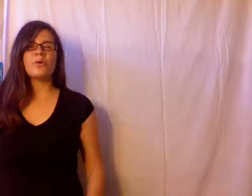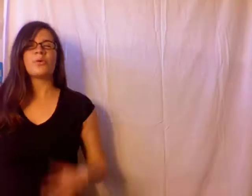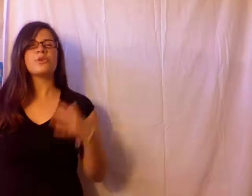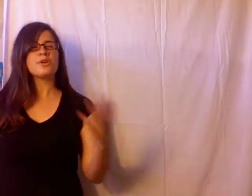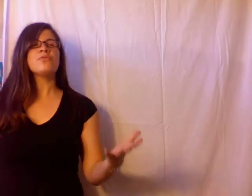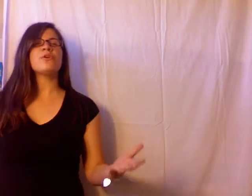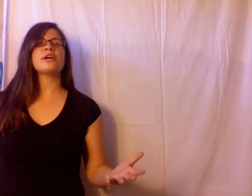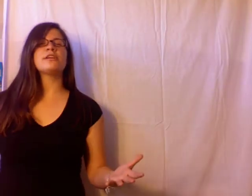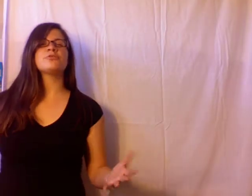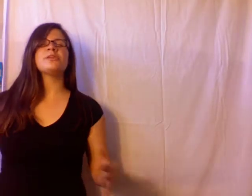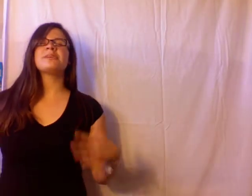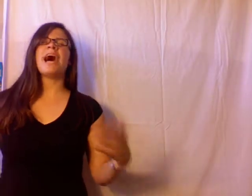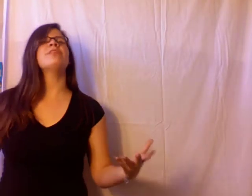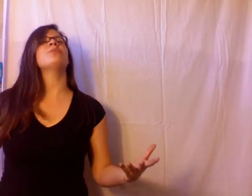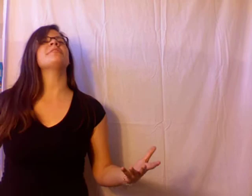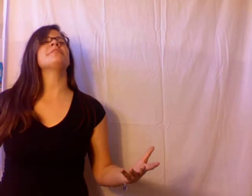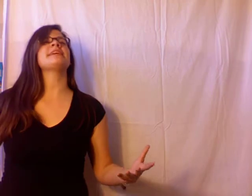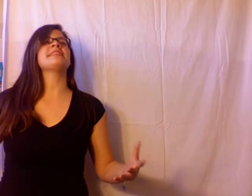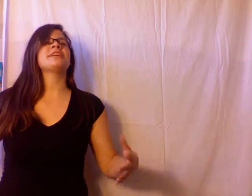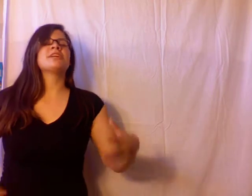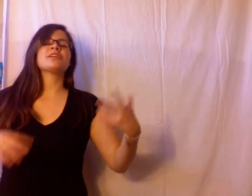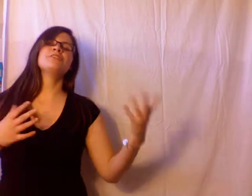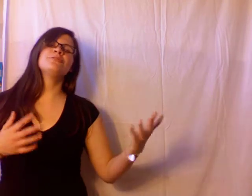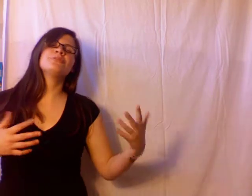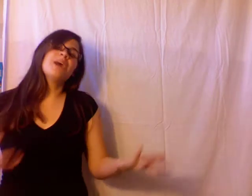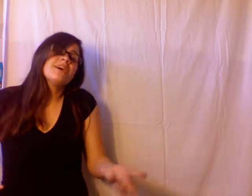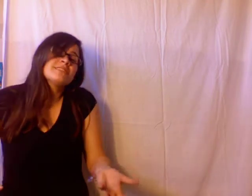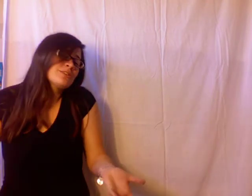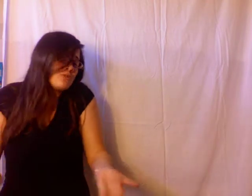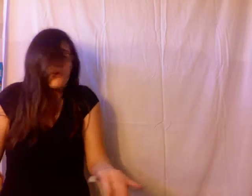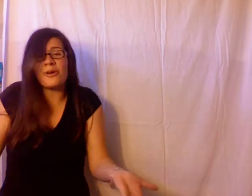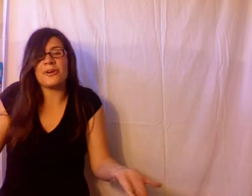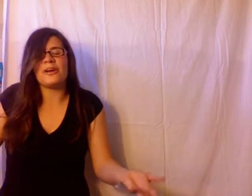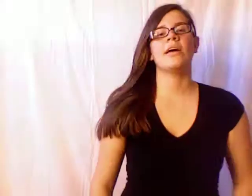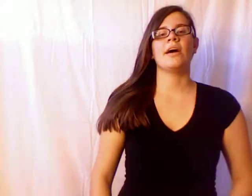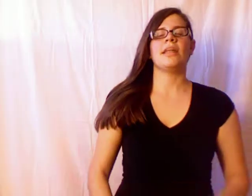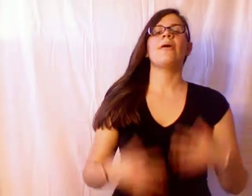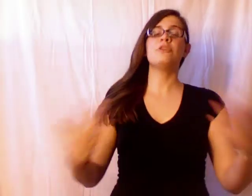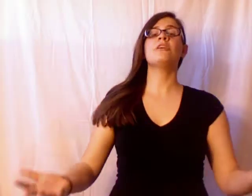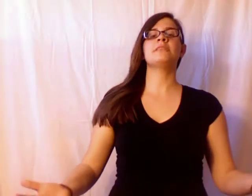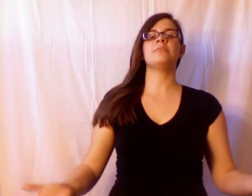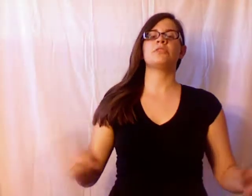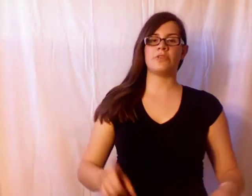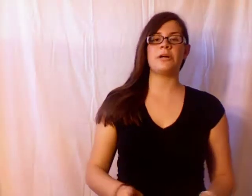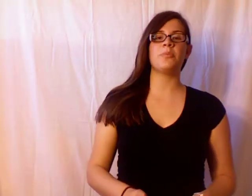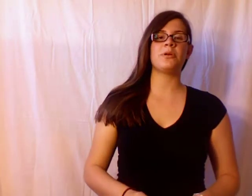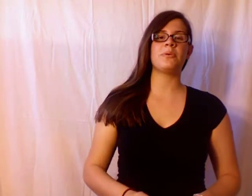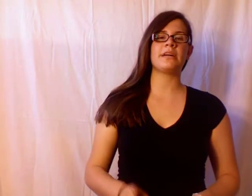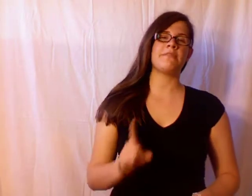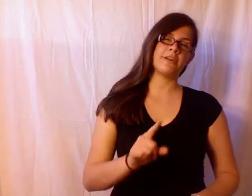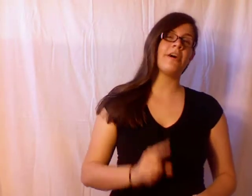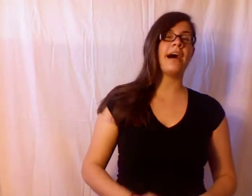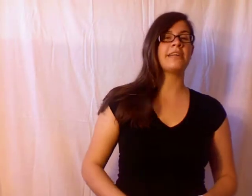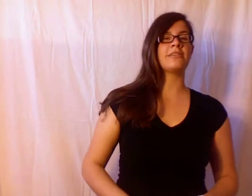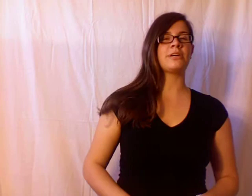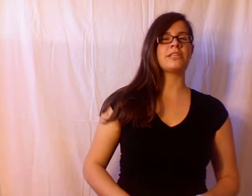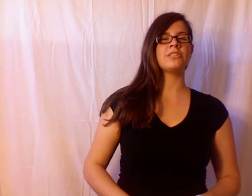When you're in a foreign country, you kind of want to look like the cute, lost little foreigner. Now, I know you're tempted to crack open a book and figure out how to get directions,